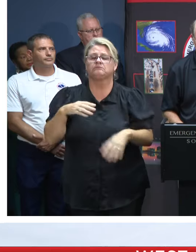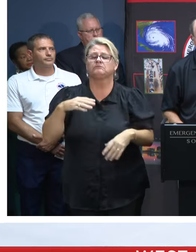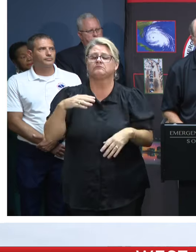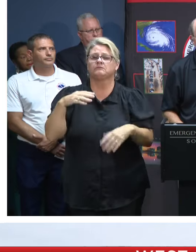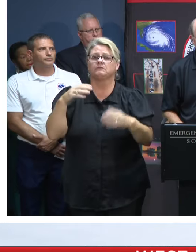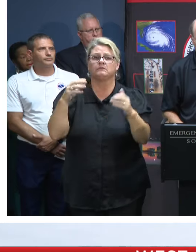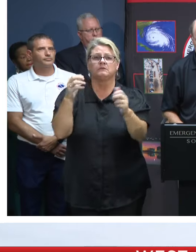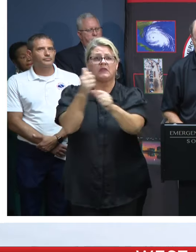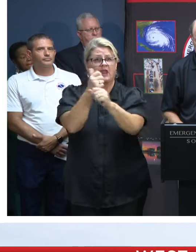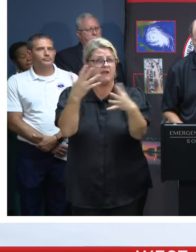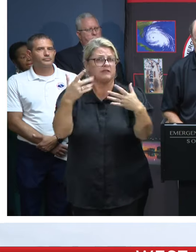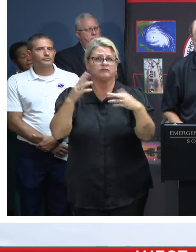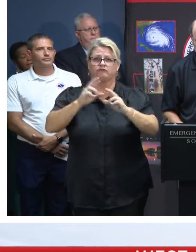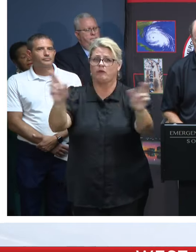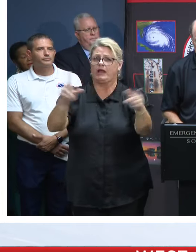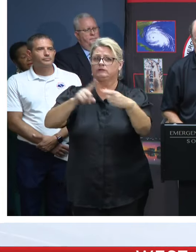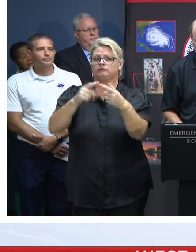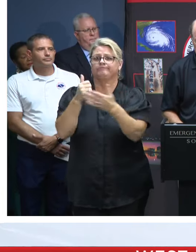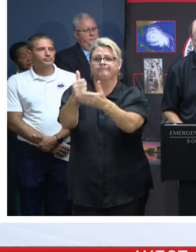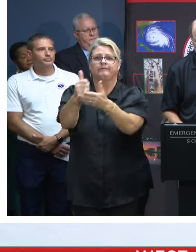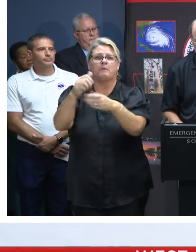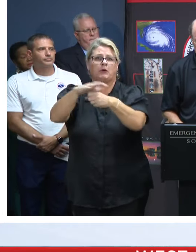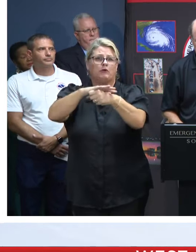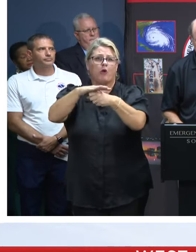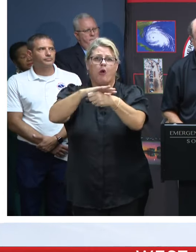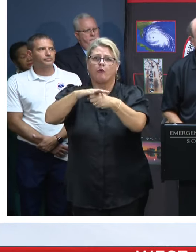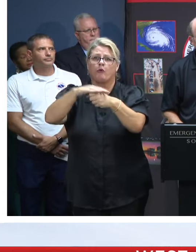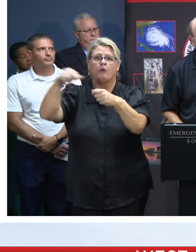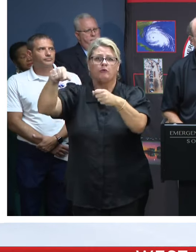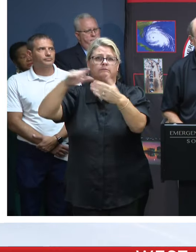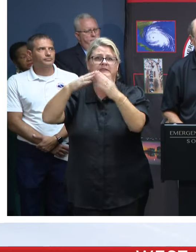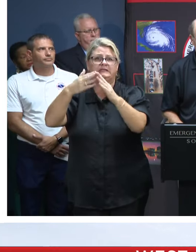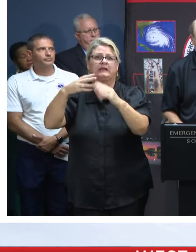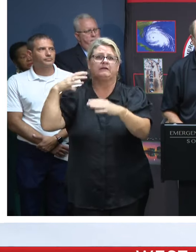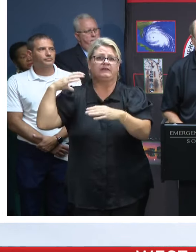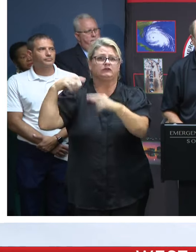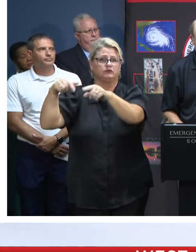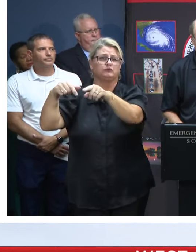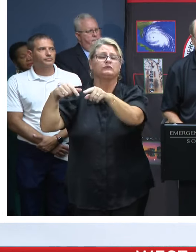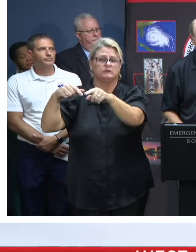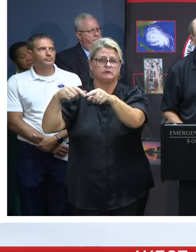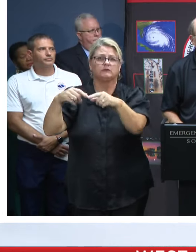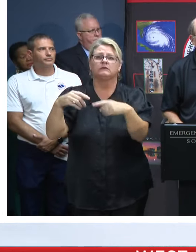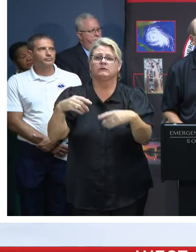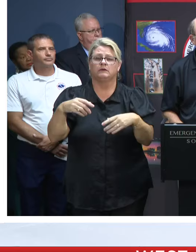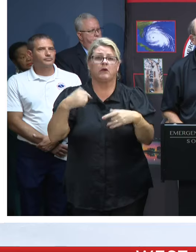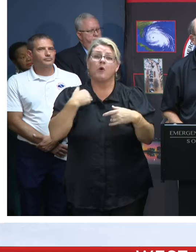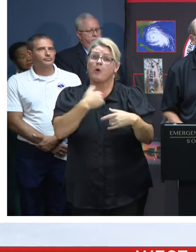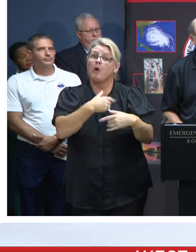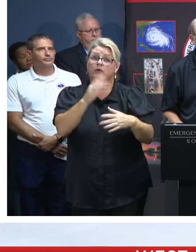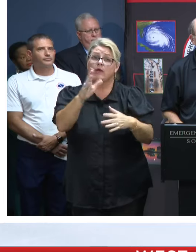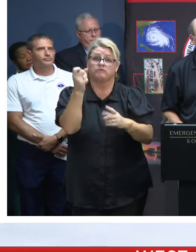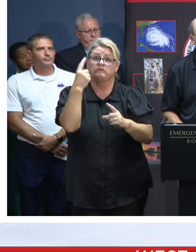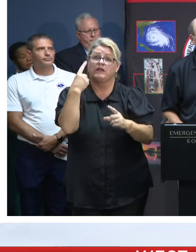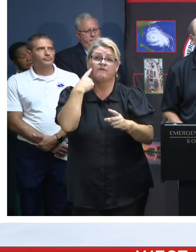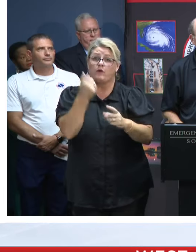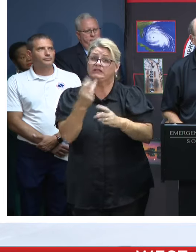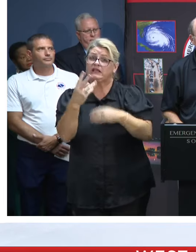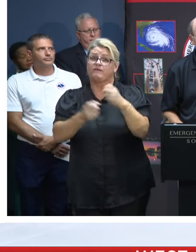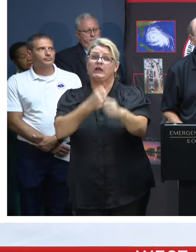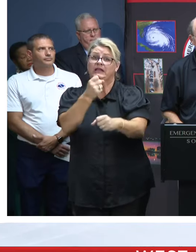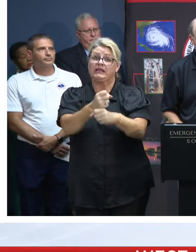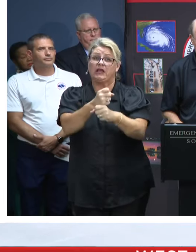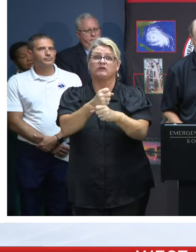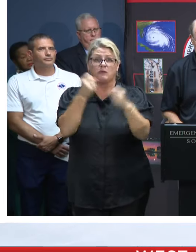to assist local authorities, and that system has been validated extensively over the last several years for the many